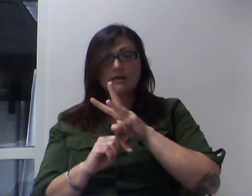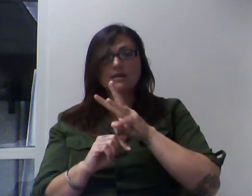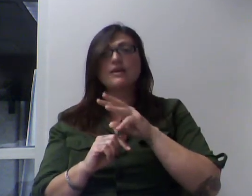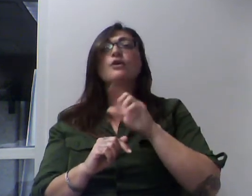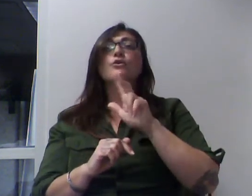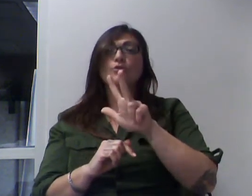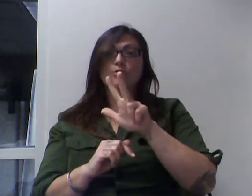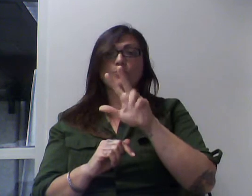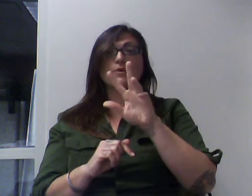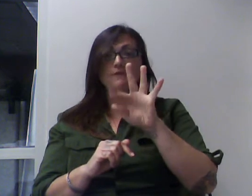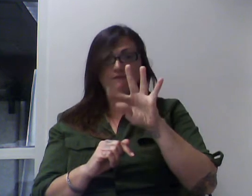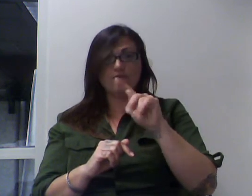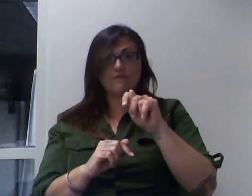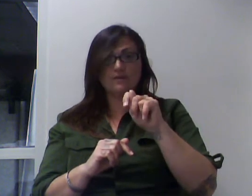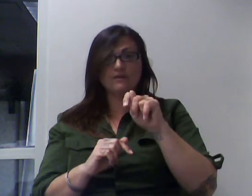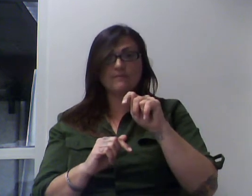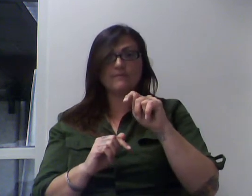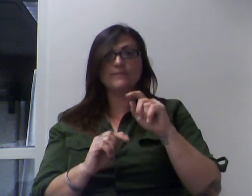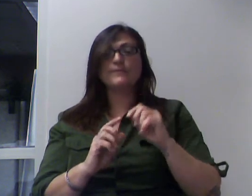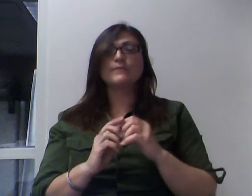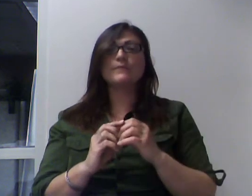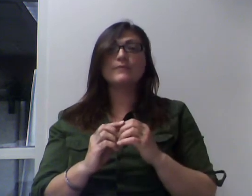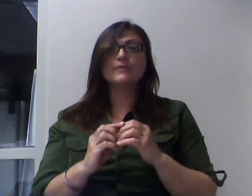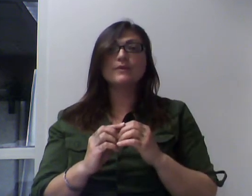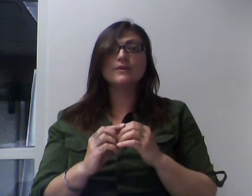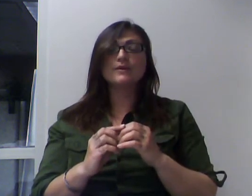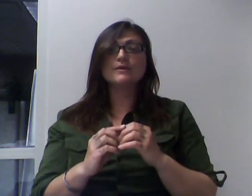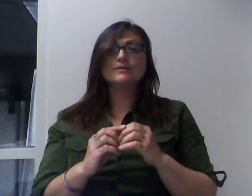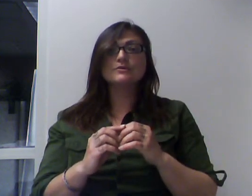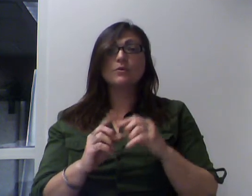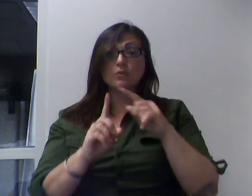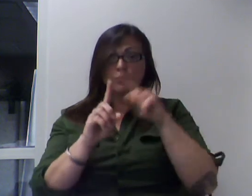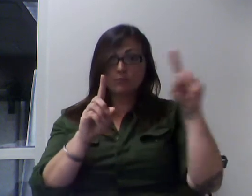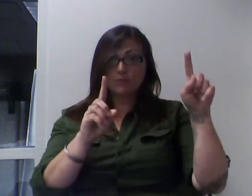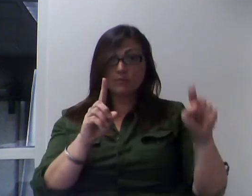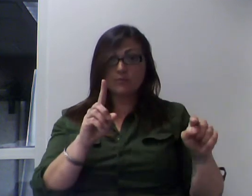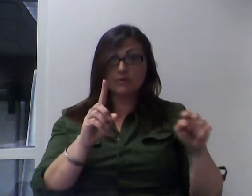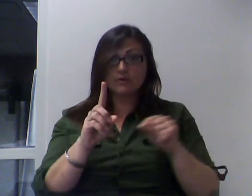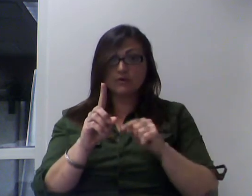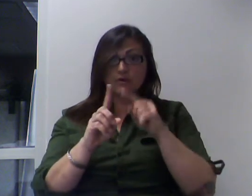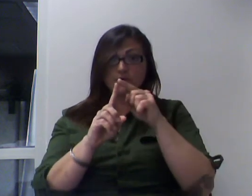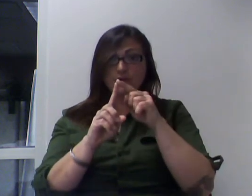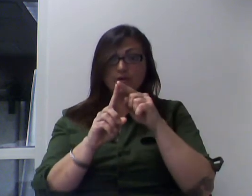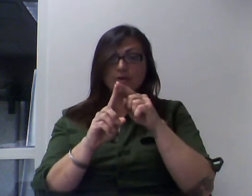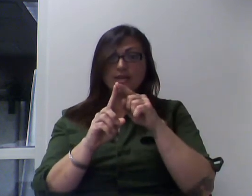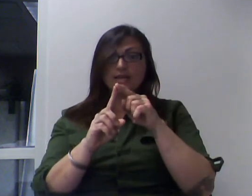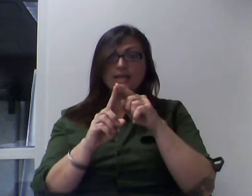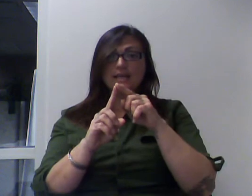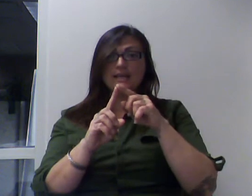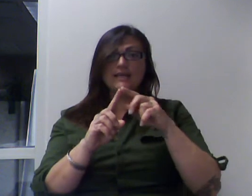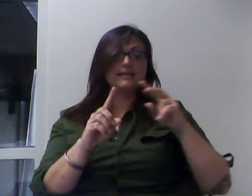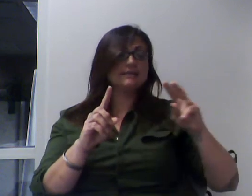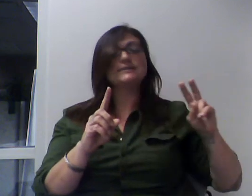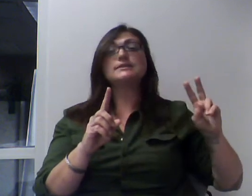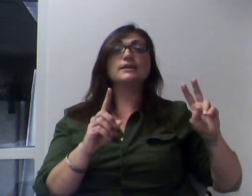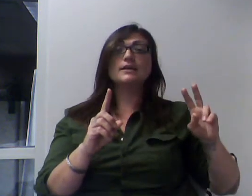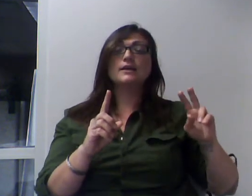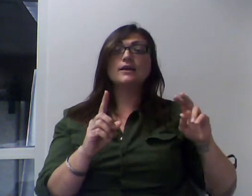labels in there. So, the perimeter is twice 5 feet, and it's also